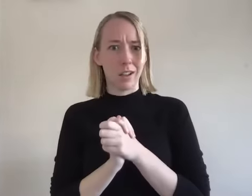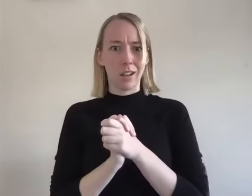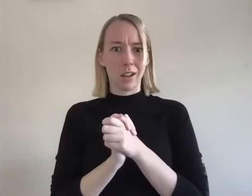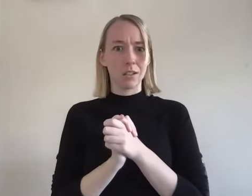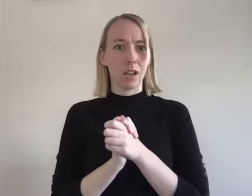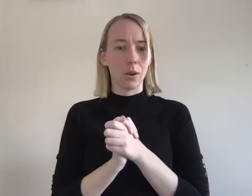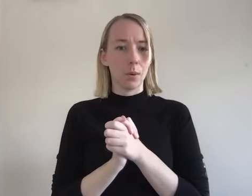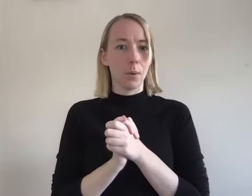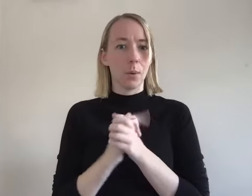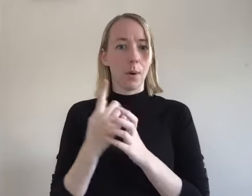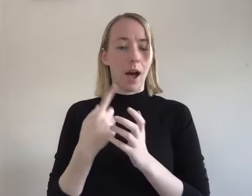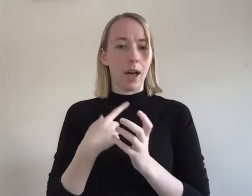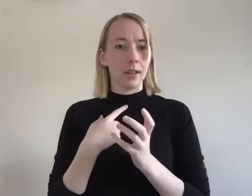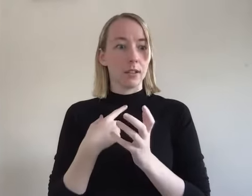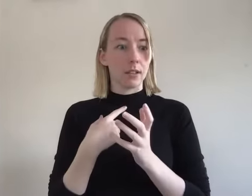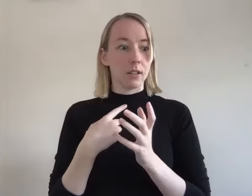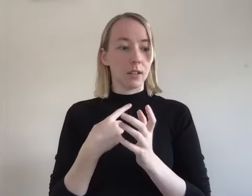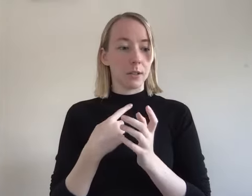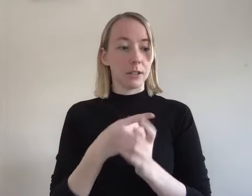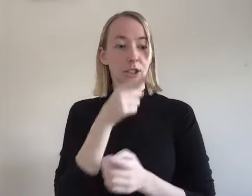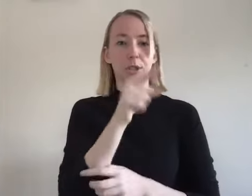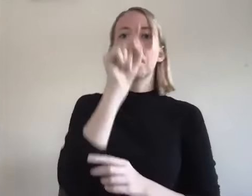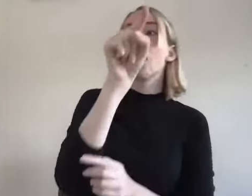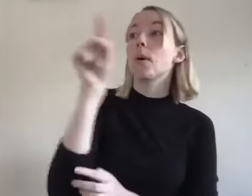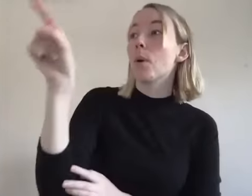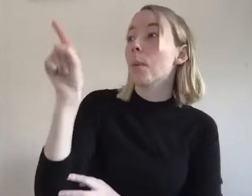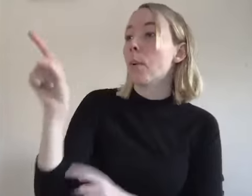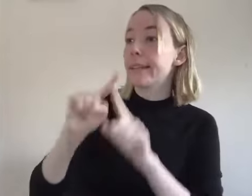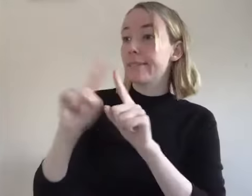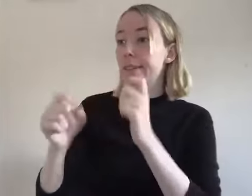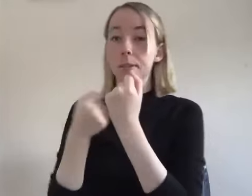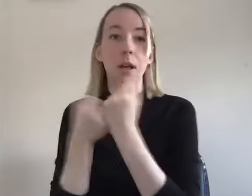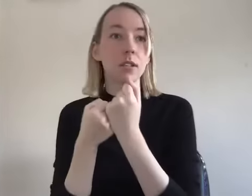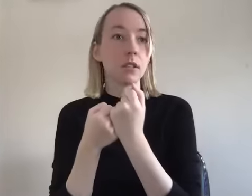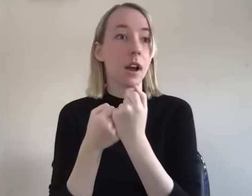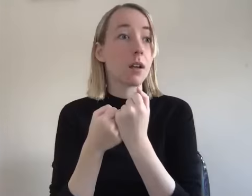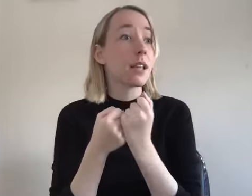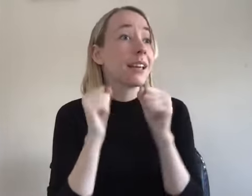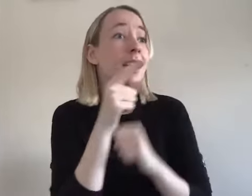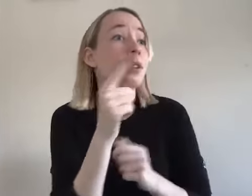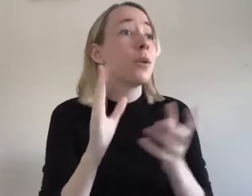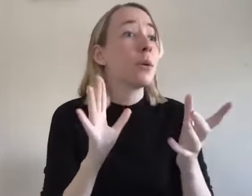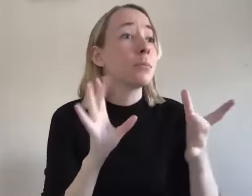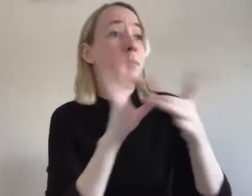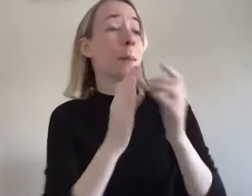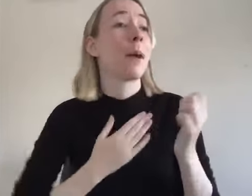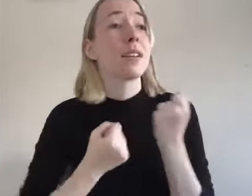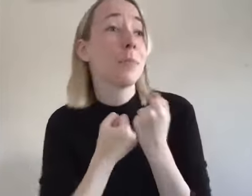like i had like no choice over the words that came out of my mouth like she was pointing out all these people that could be sponsors and i was like can you be my sponsor